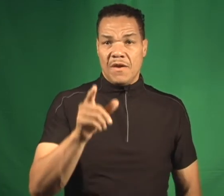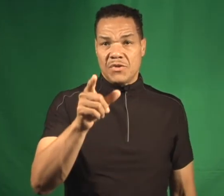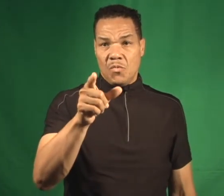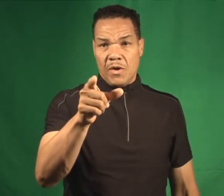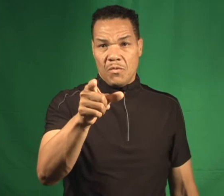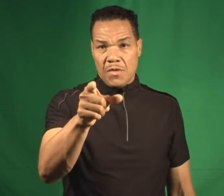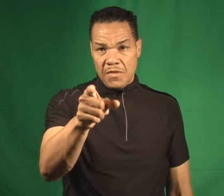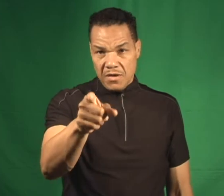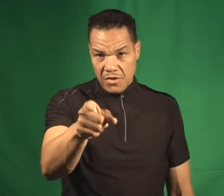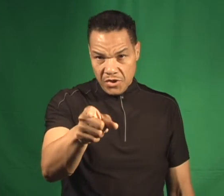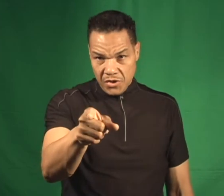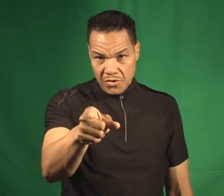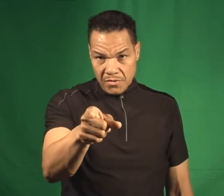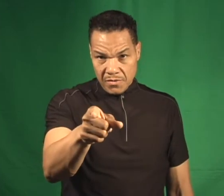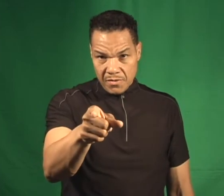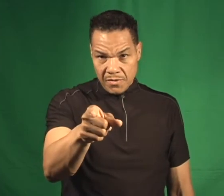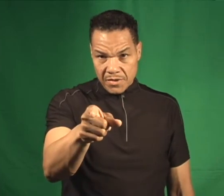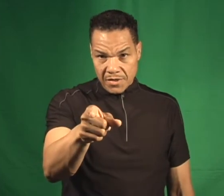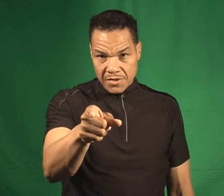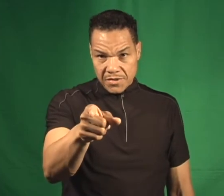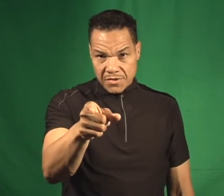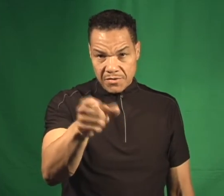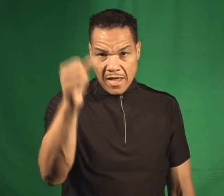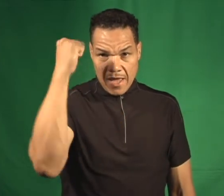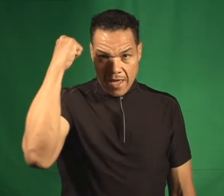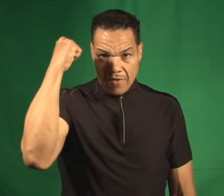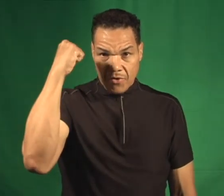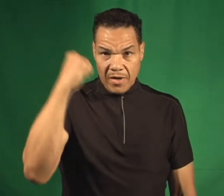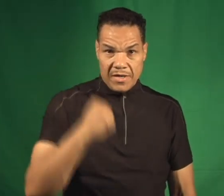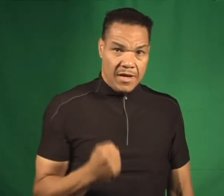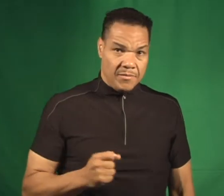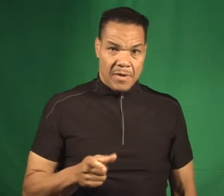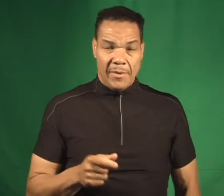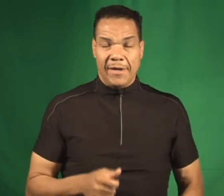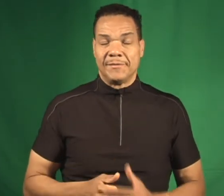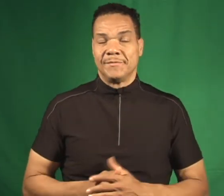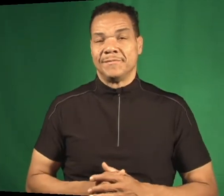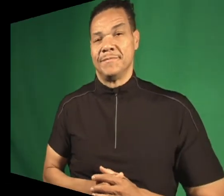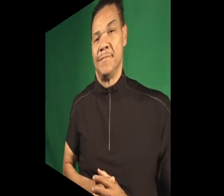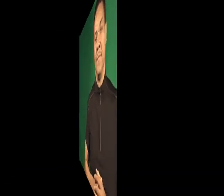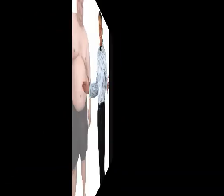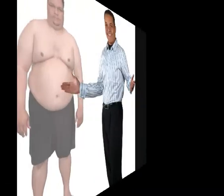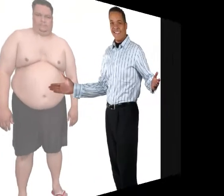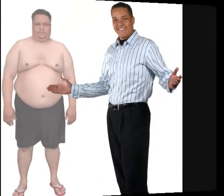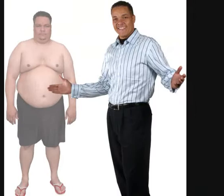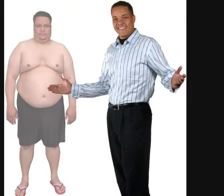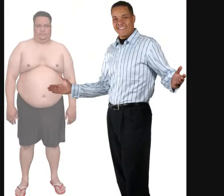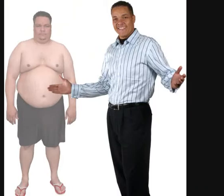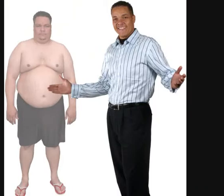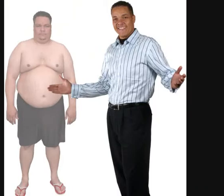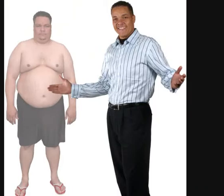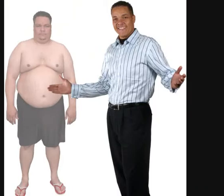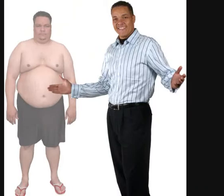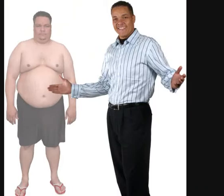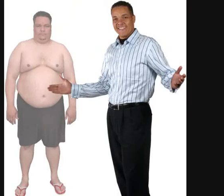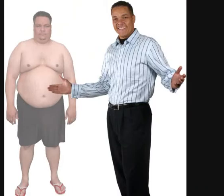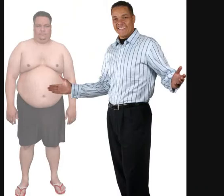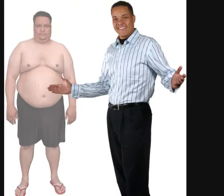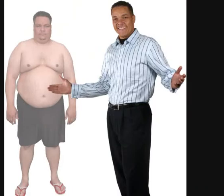there's a winner within you. Talk to you soon. Have a great day. Bye-bye. Bye-bye.-bye.